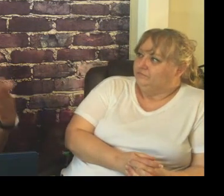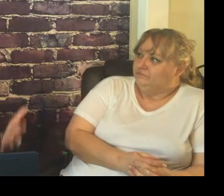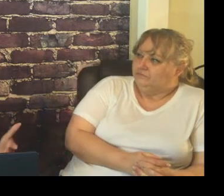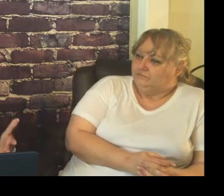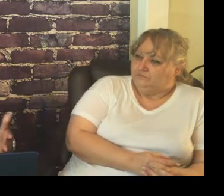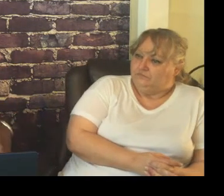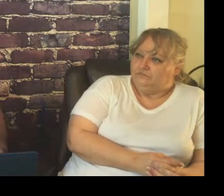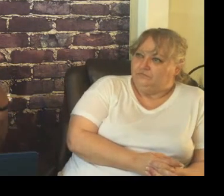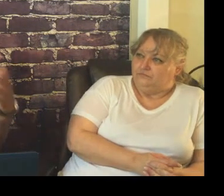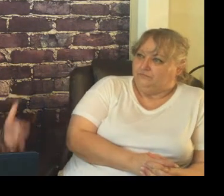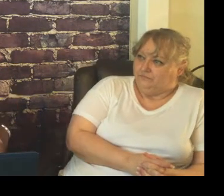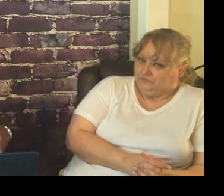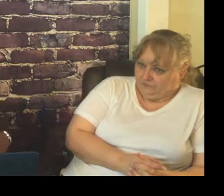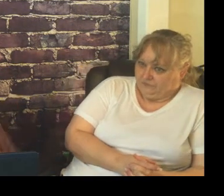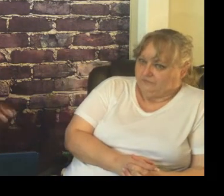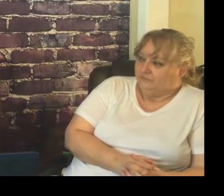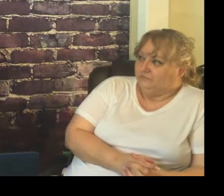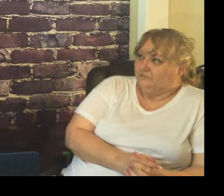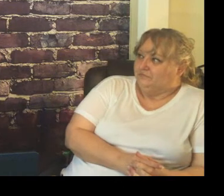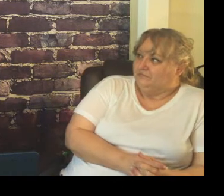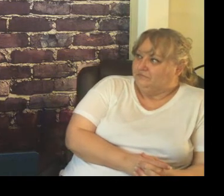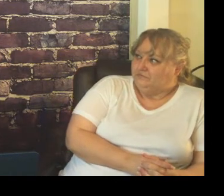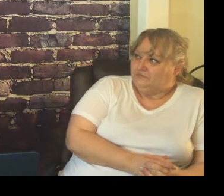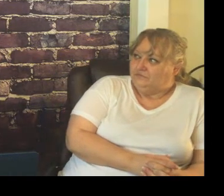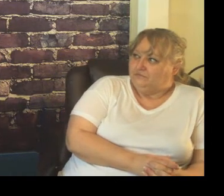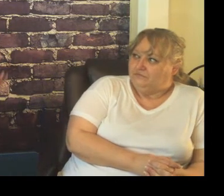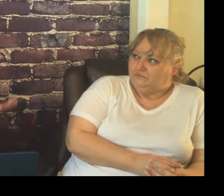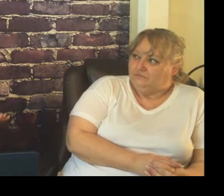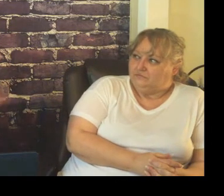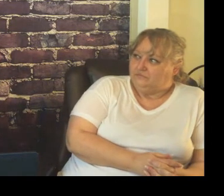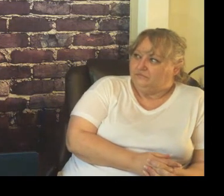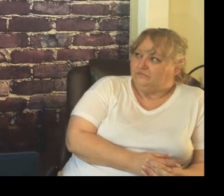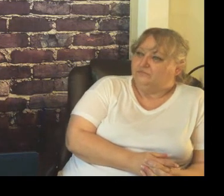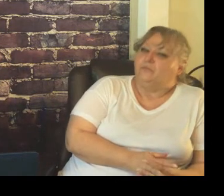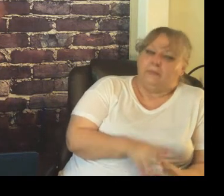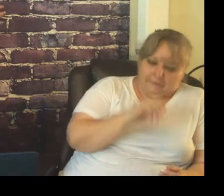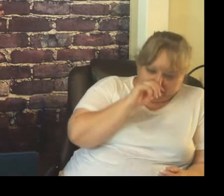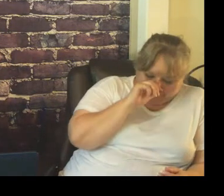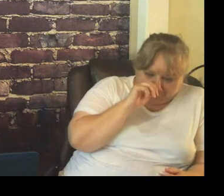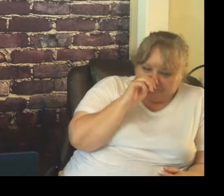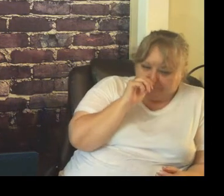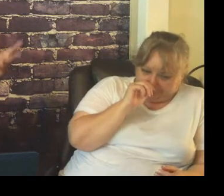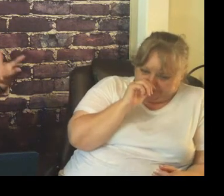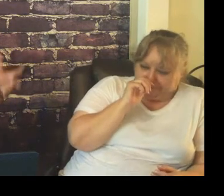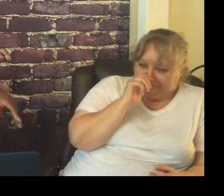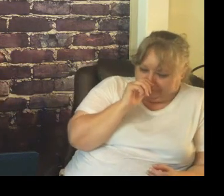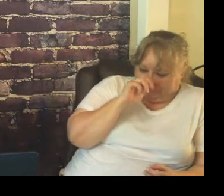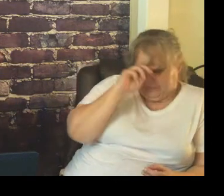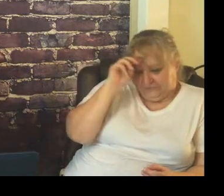projects or beginning of the year things that they took ownership of that could be placed around the room so that they could feel